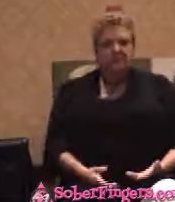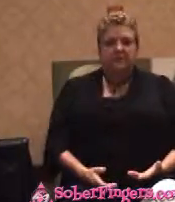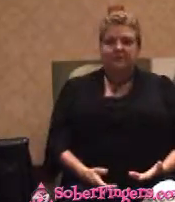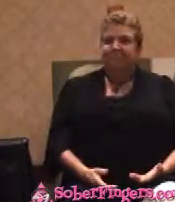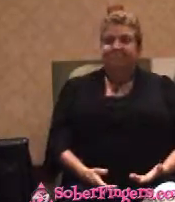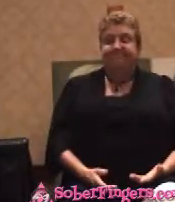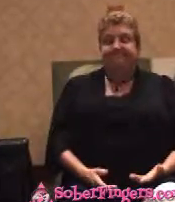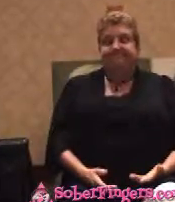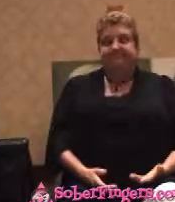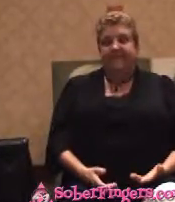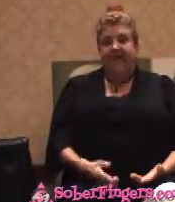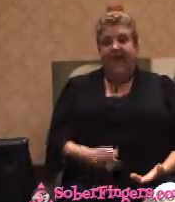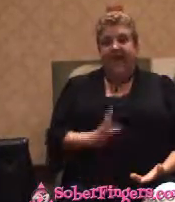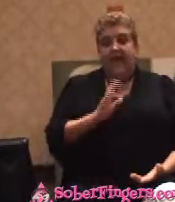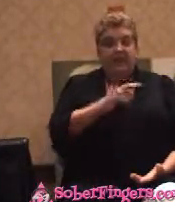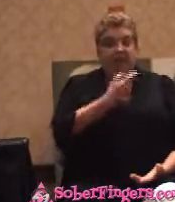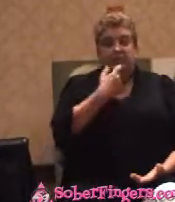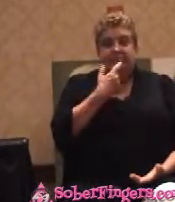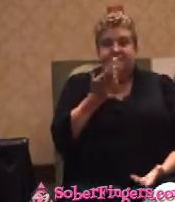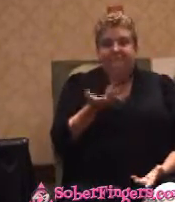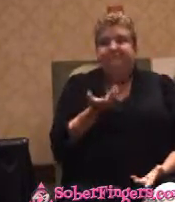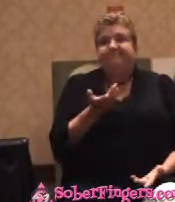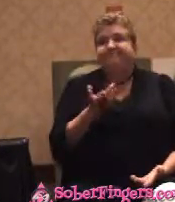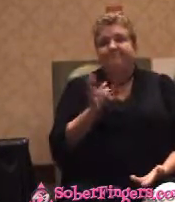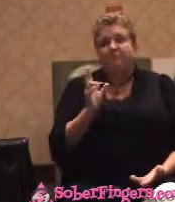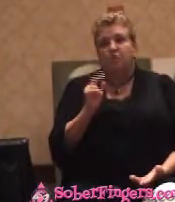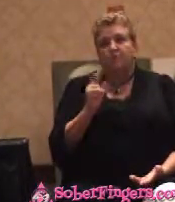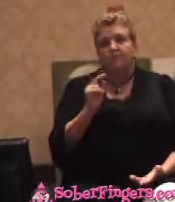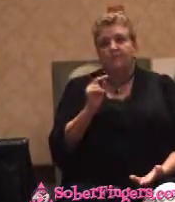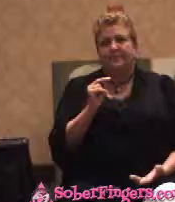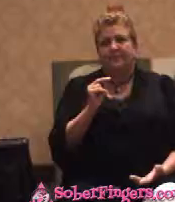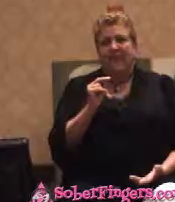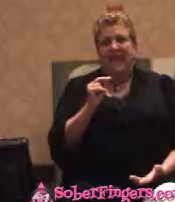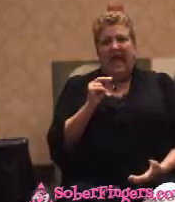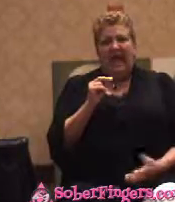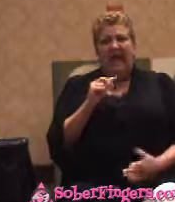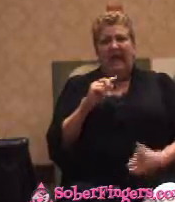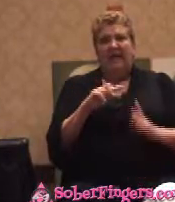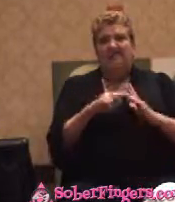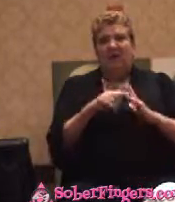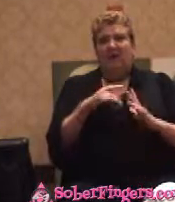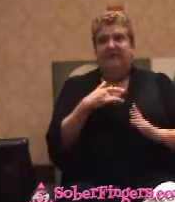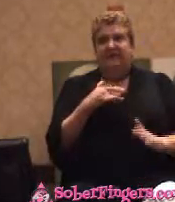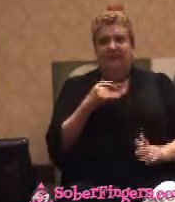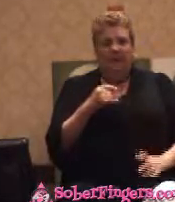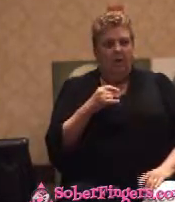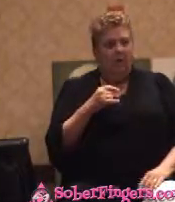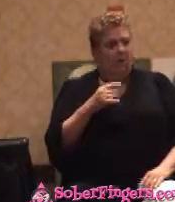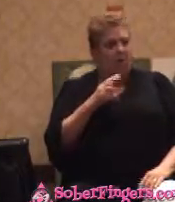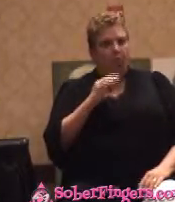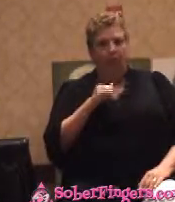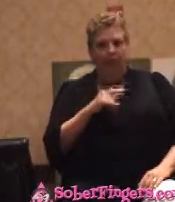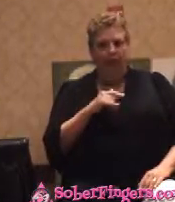And she will say, no, I'm beginning to beat it. Well, why in the hell would you drink it? won't drink it.